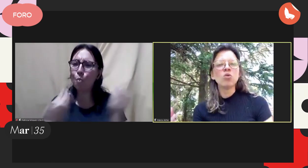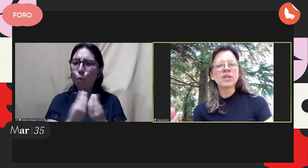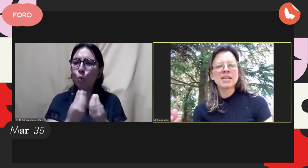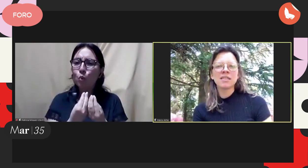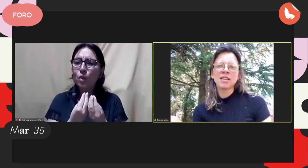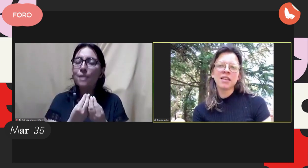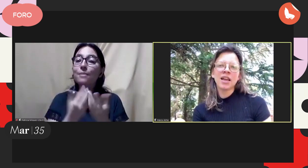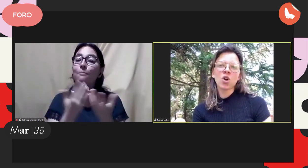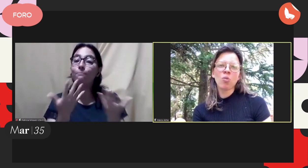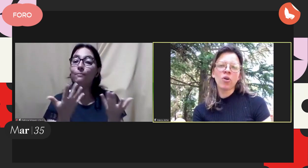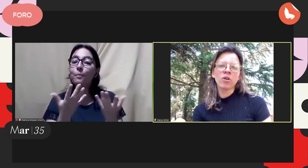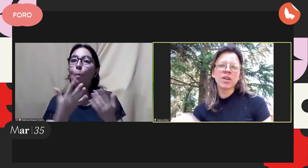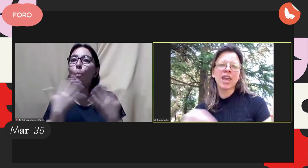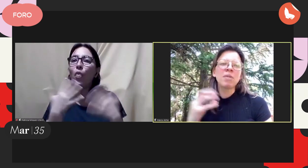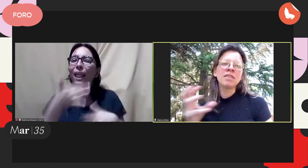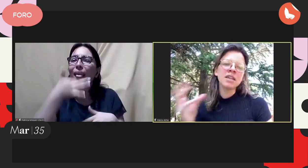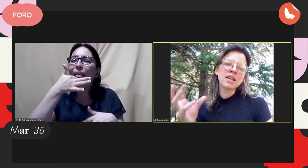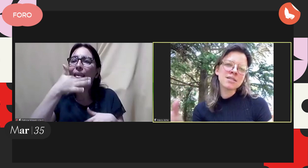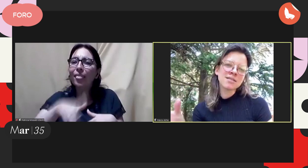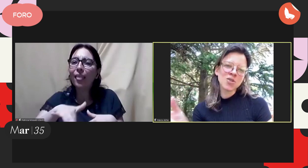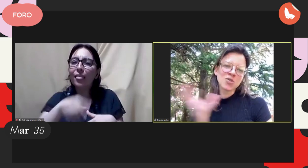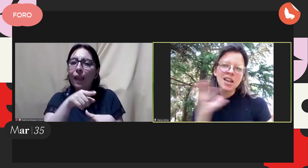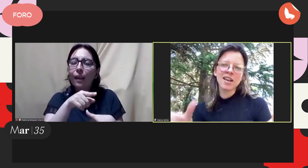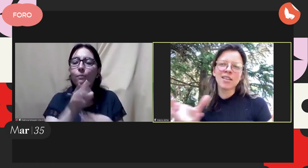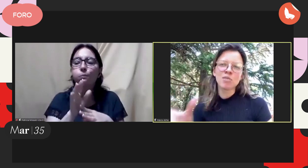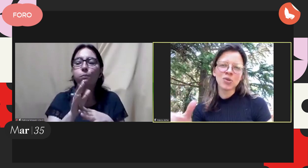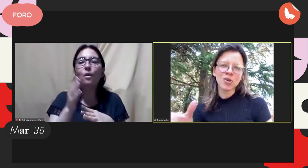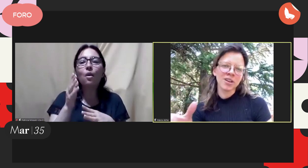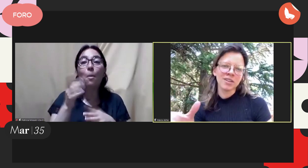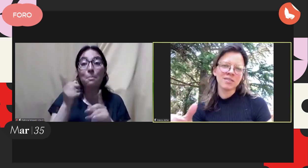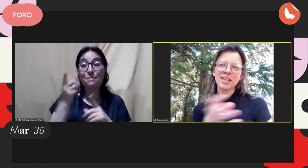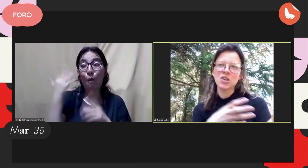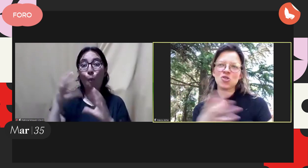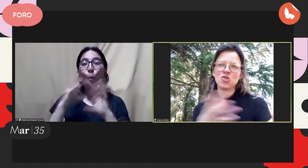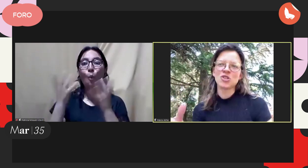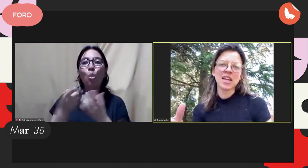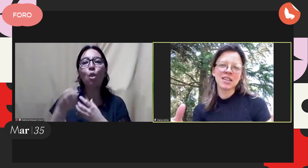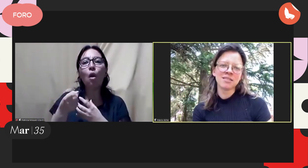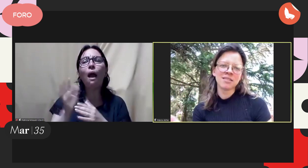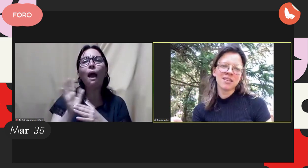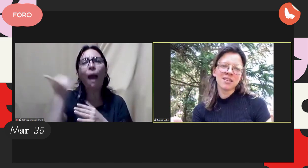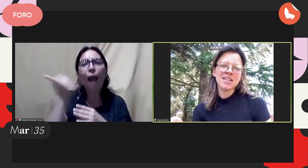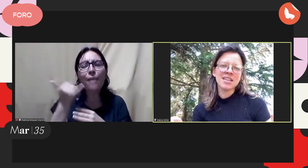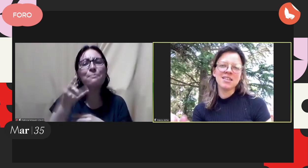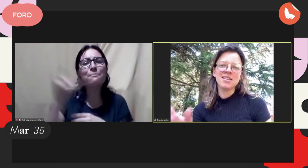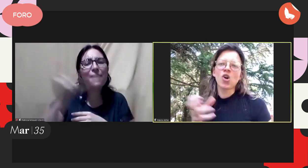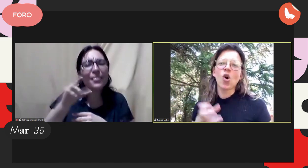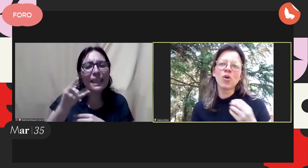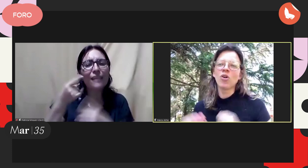varieties of history. The question is to understand what lies uphold